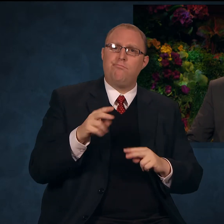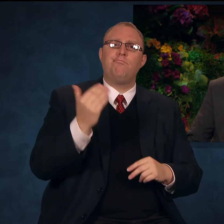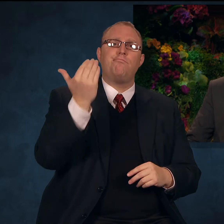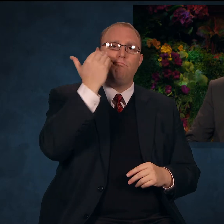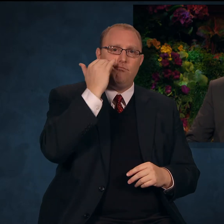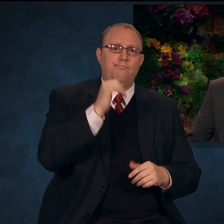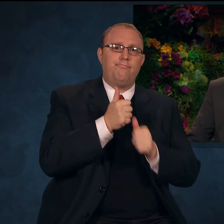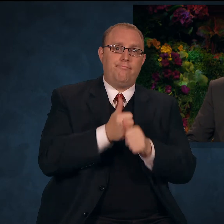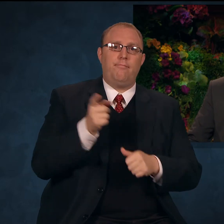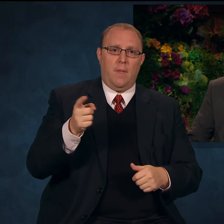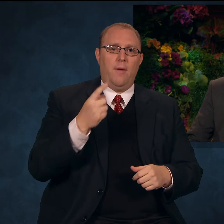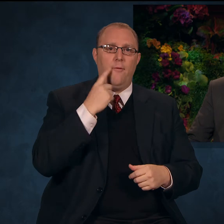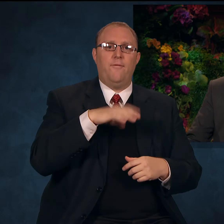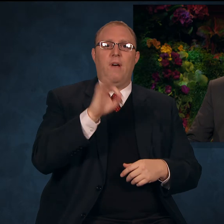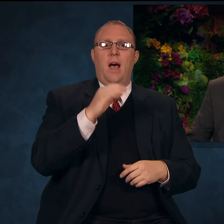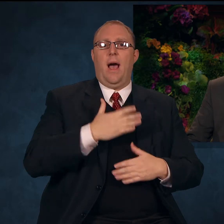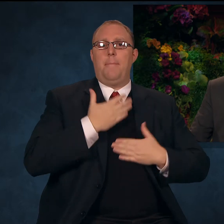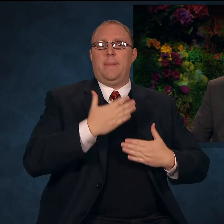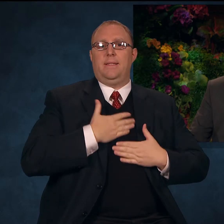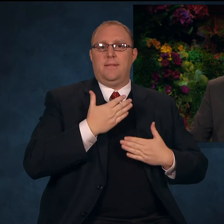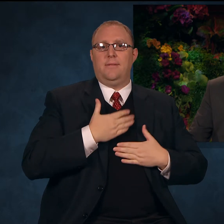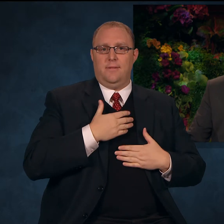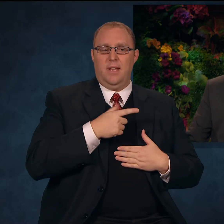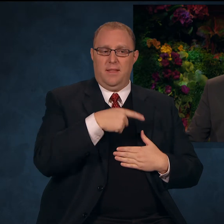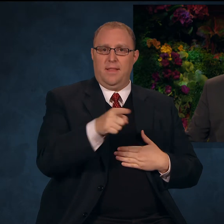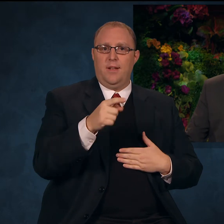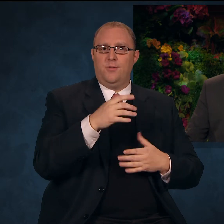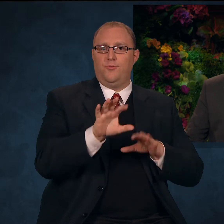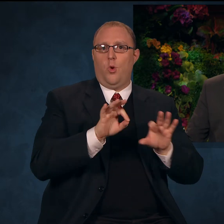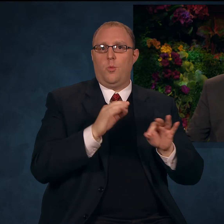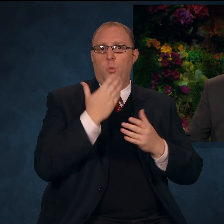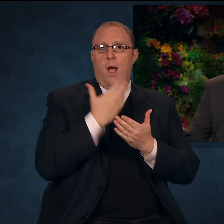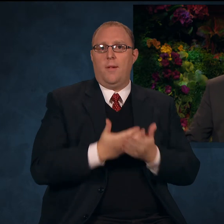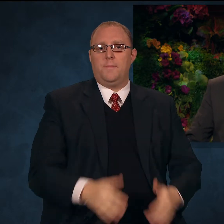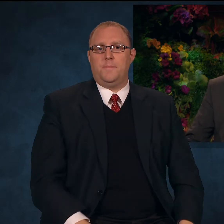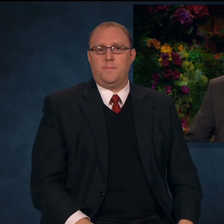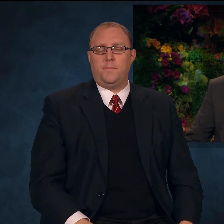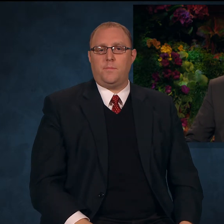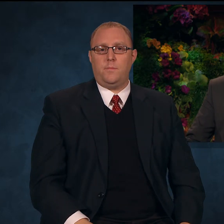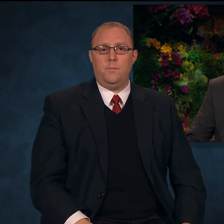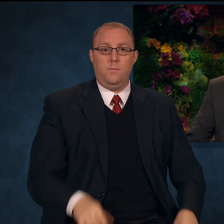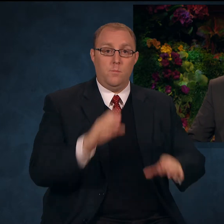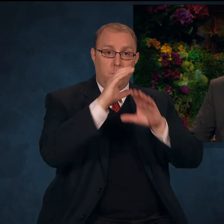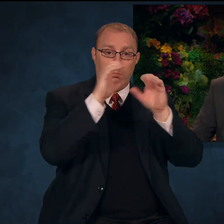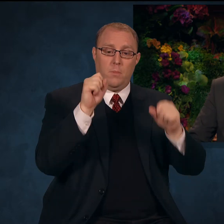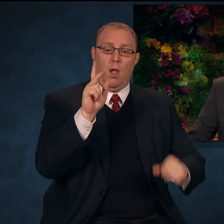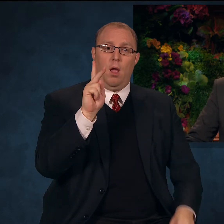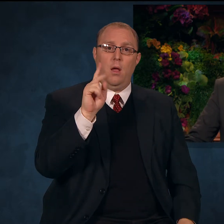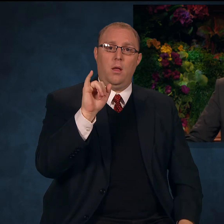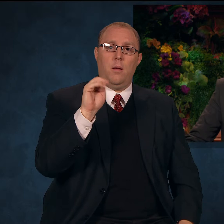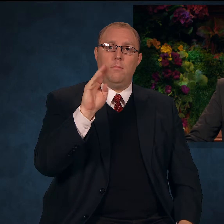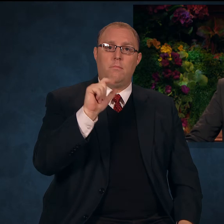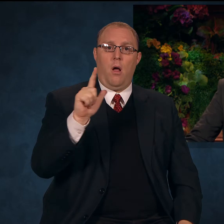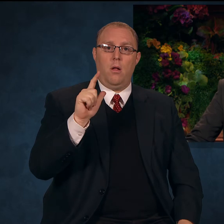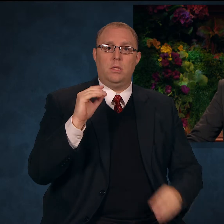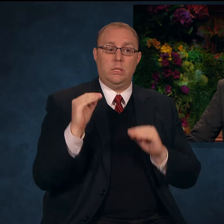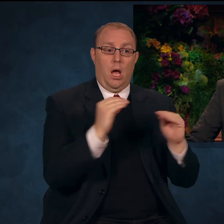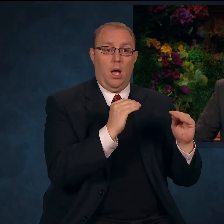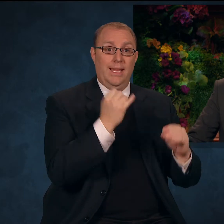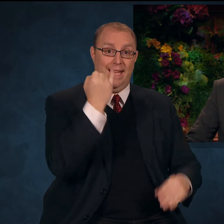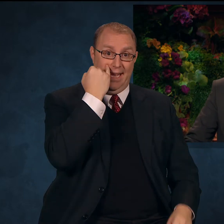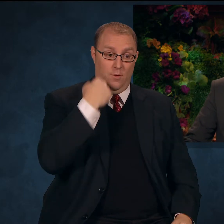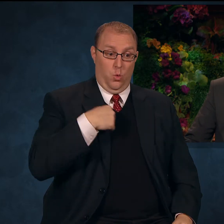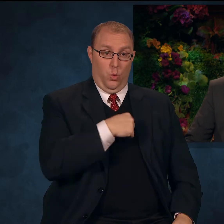peace and happiness, and they chose accordingly. As President Kimball taught, that if we can create a strong,